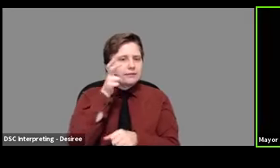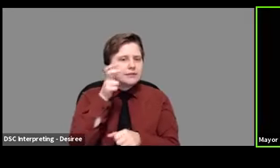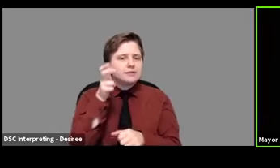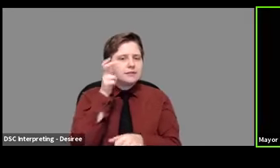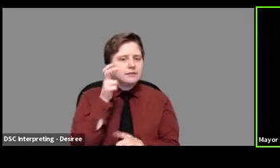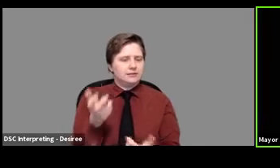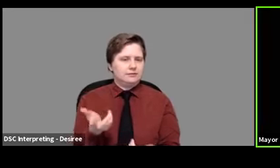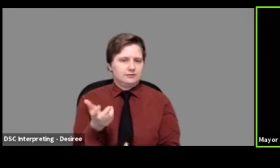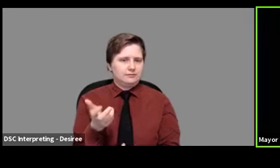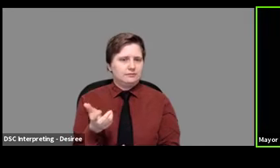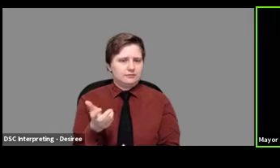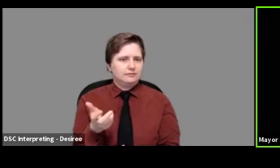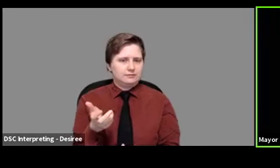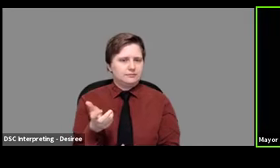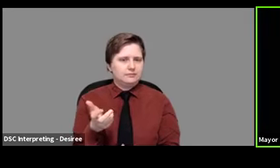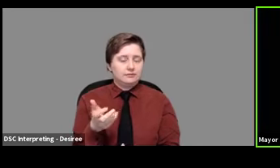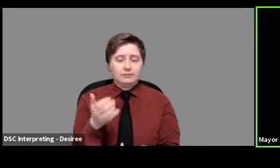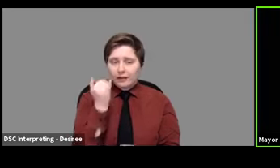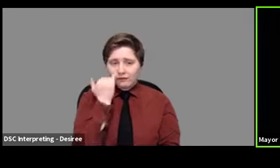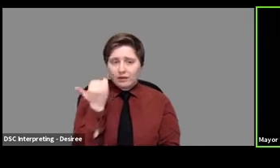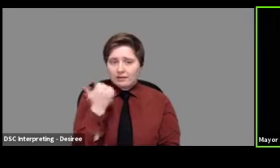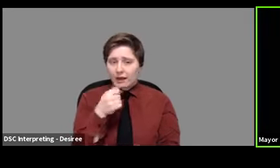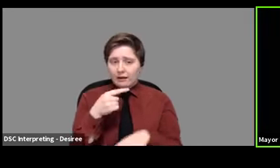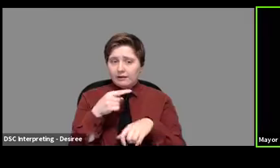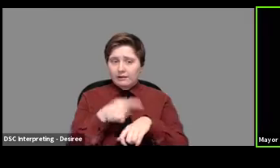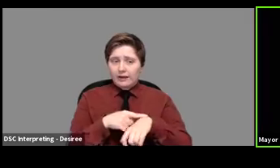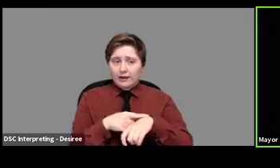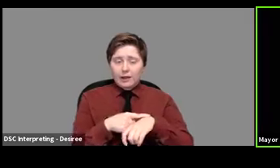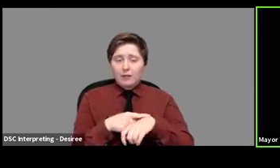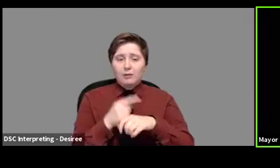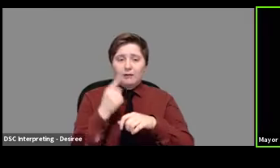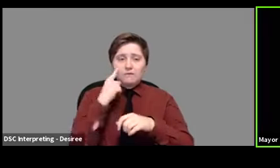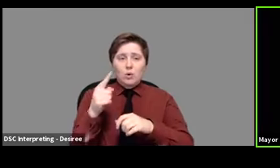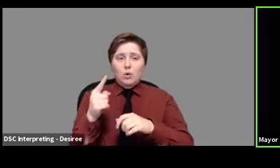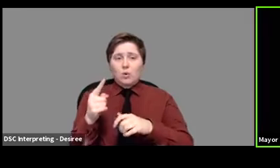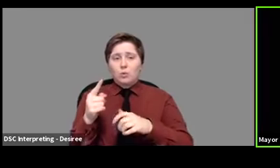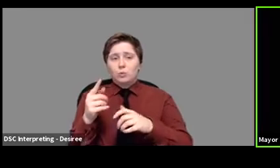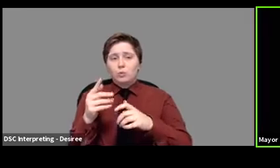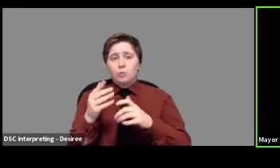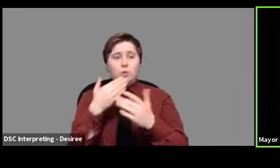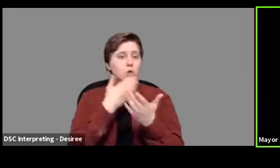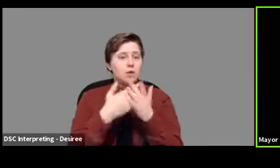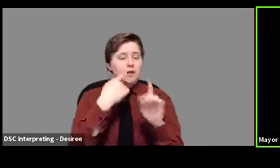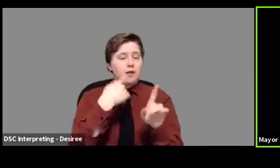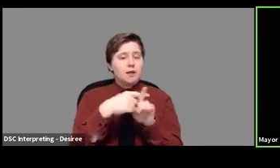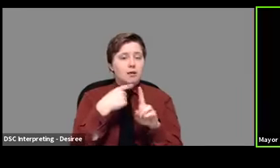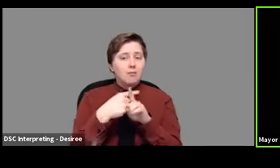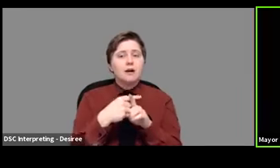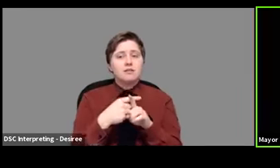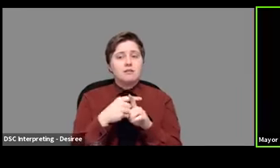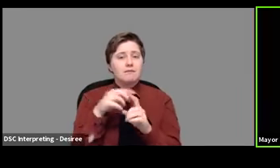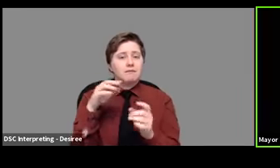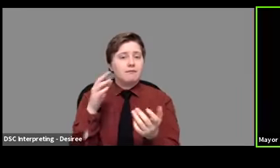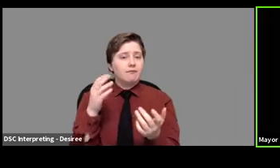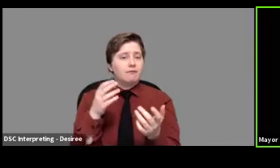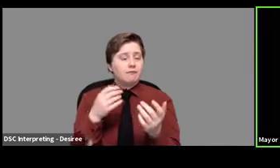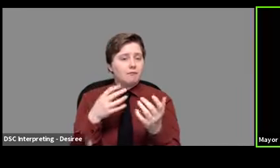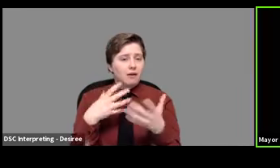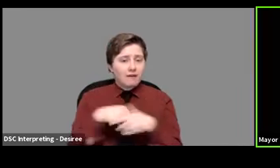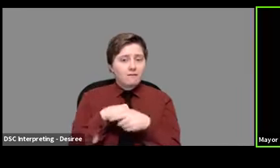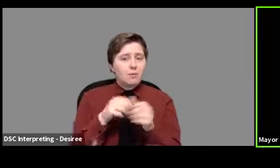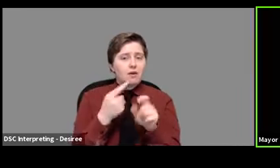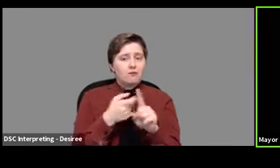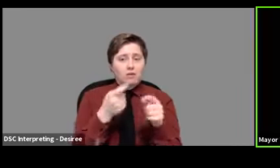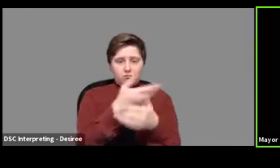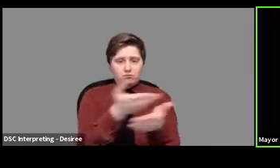um, if there was ever a time for, uh, good, positive, constructive, um, engagement from